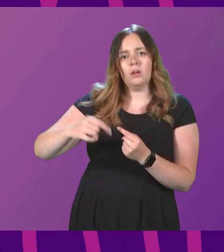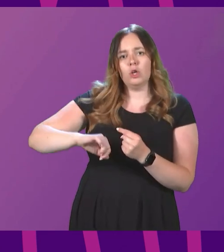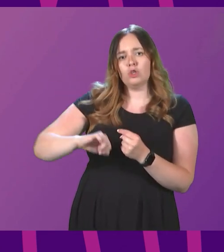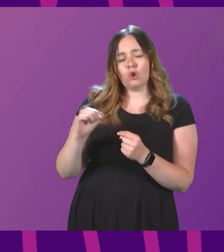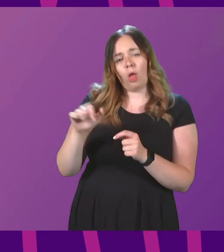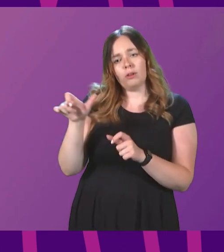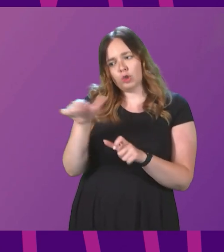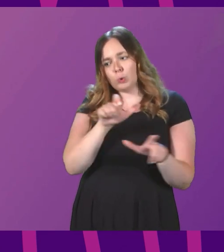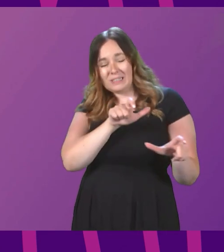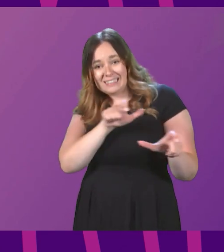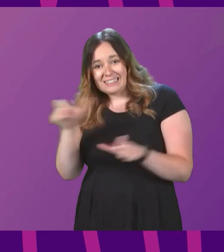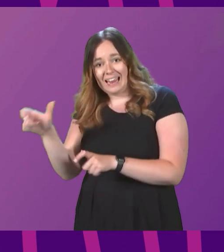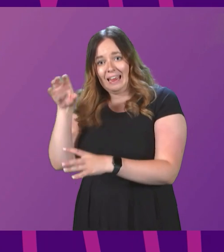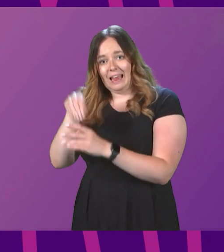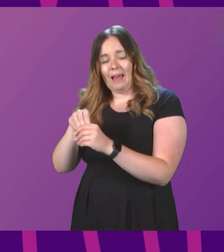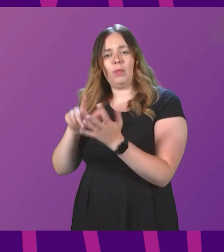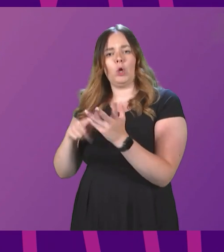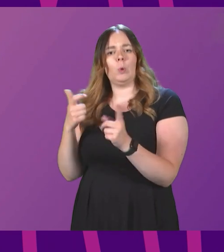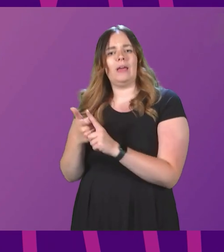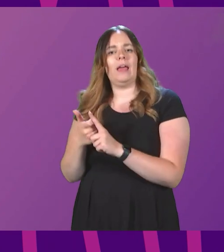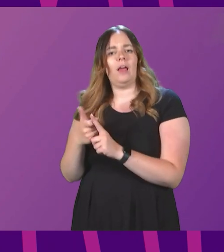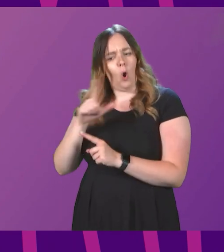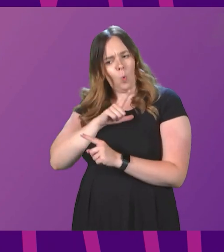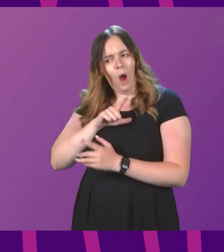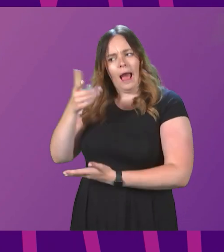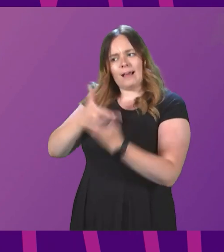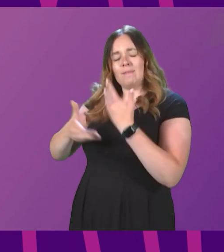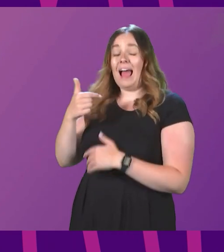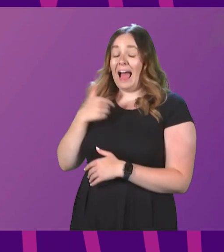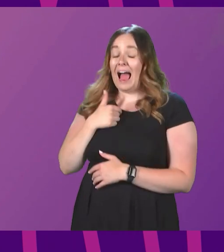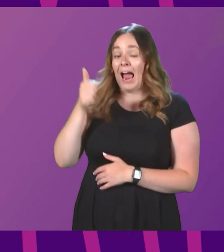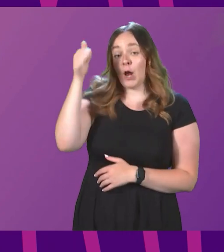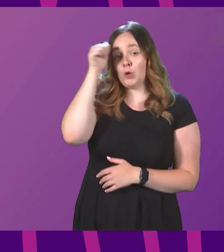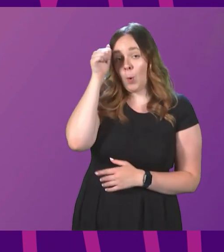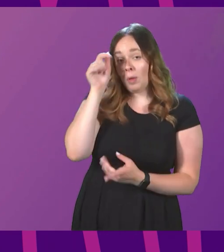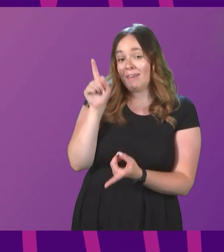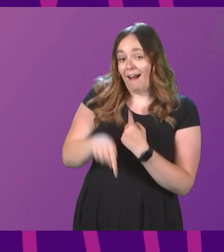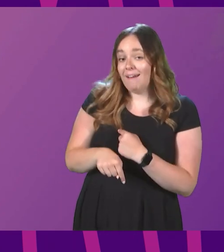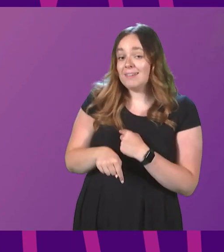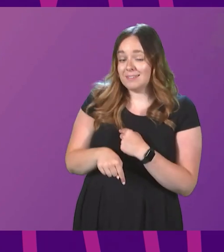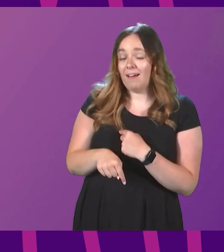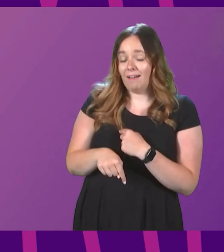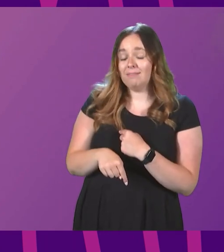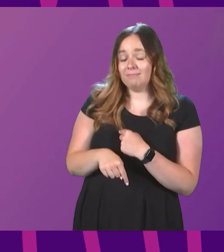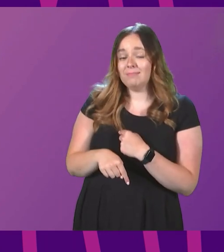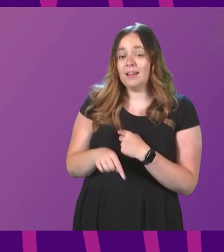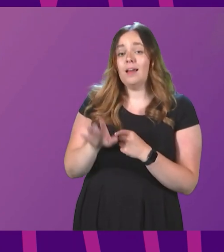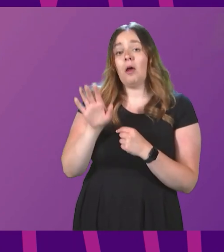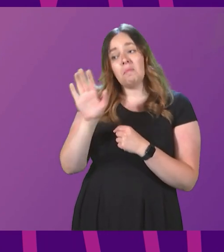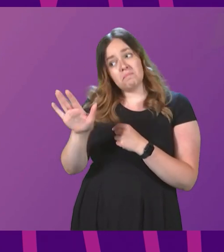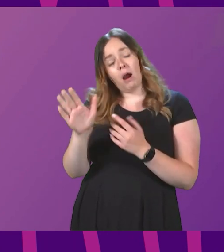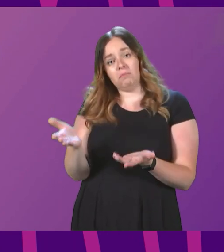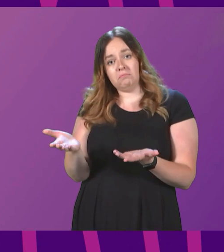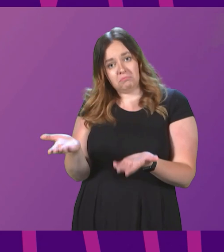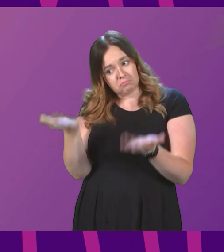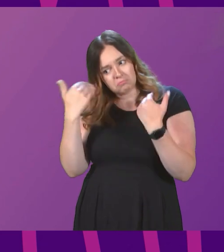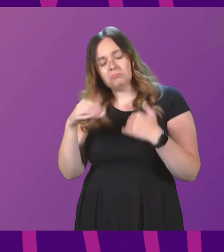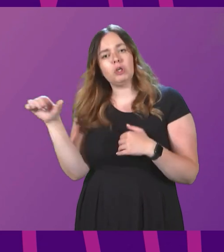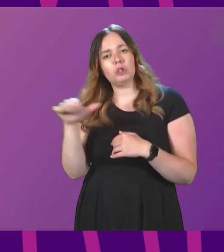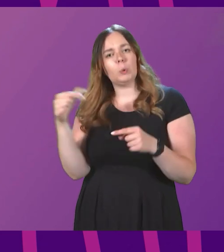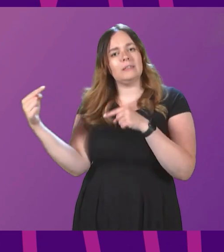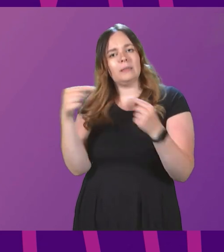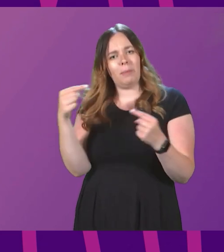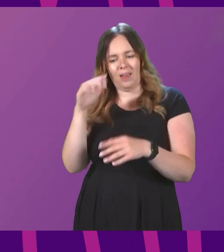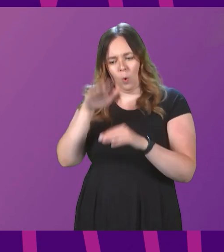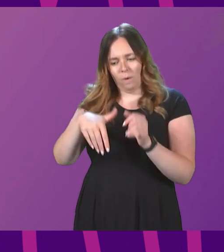continuing to be part of the union? I suspect I know the answer to that question, presiding officer. But let's have that debate on